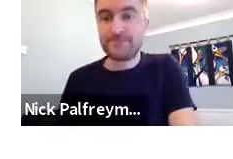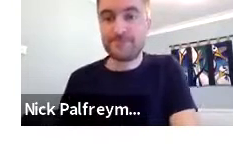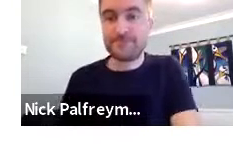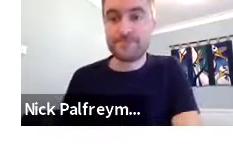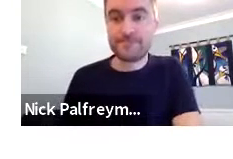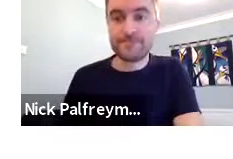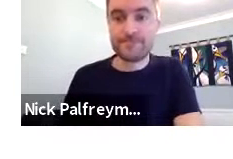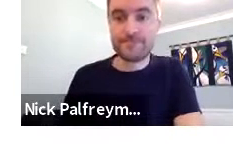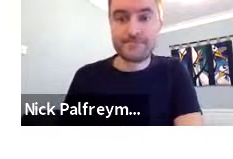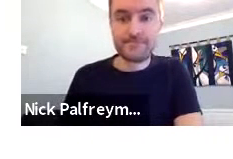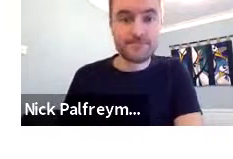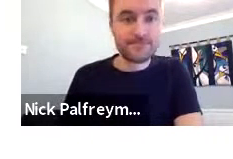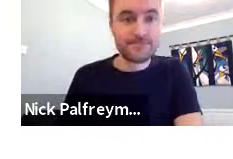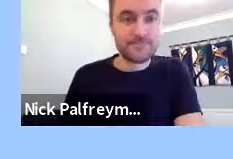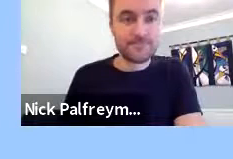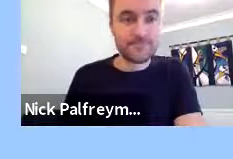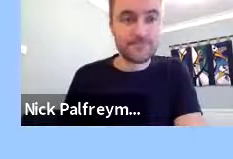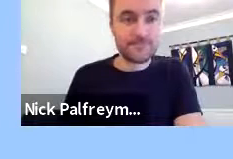to explain that to you.